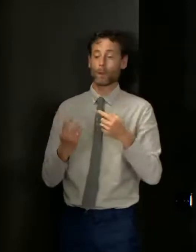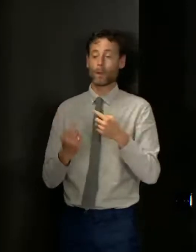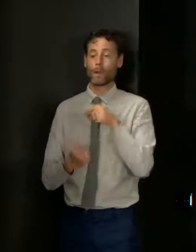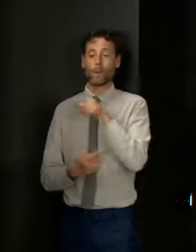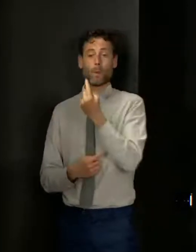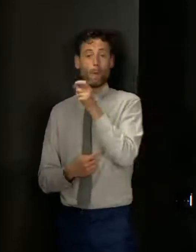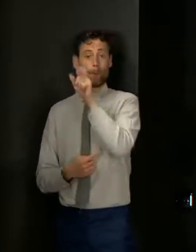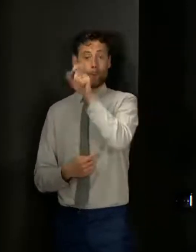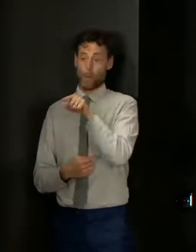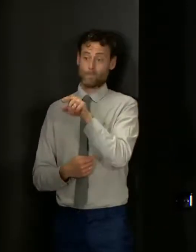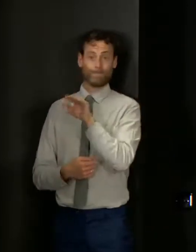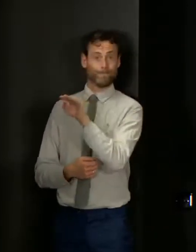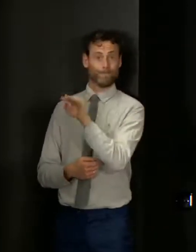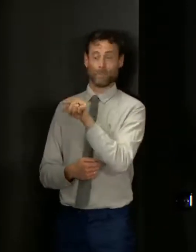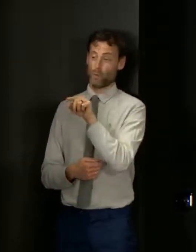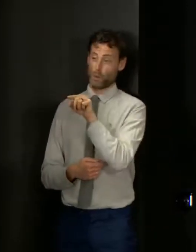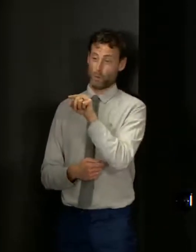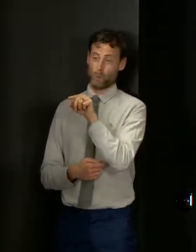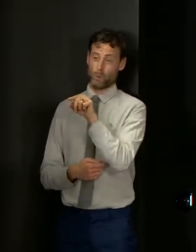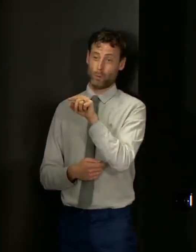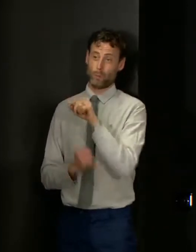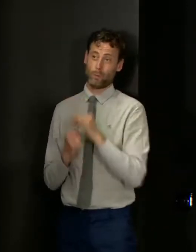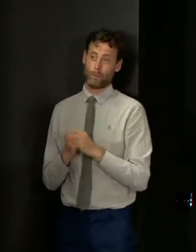contacted because they've been